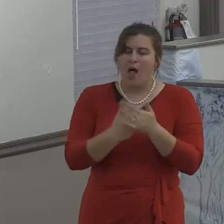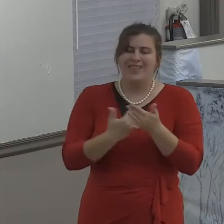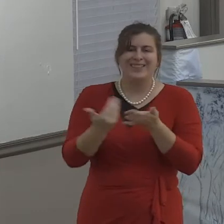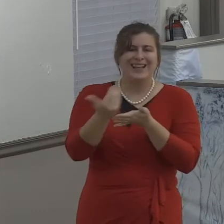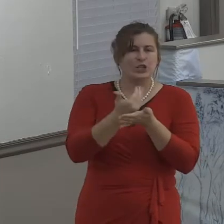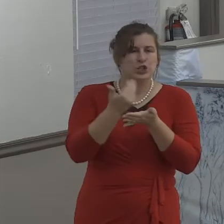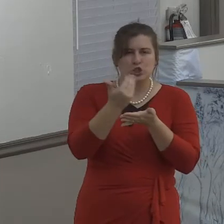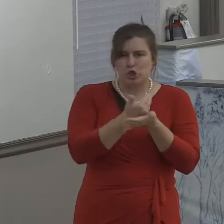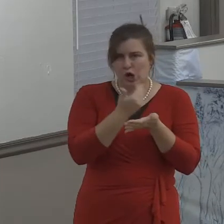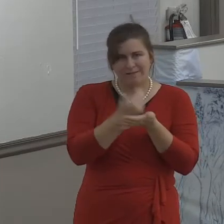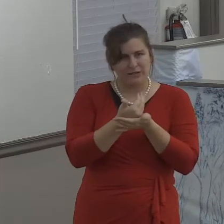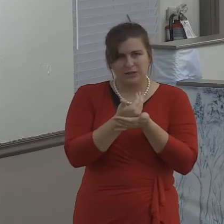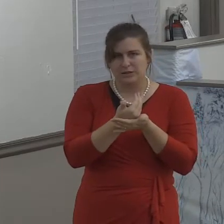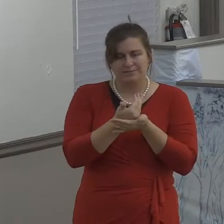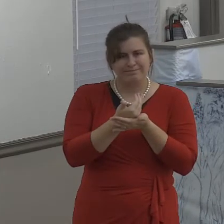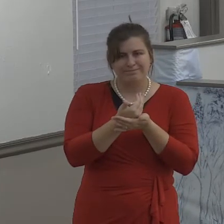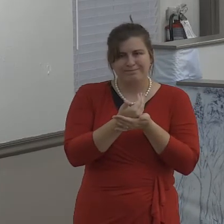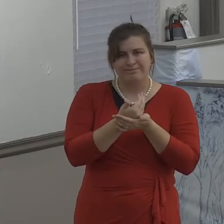seat of Christ.